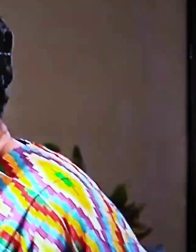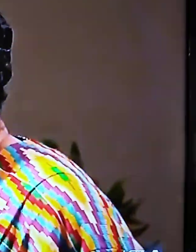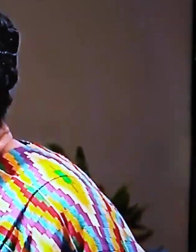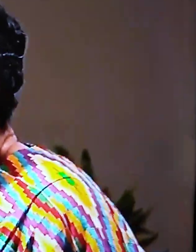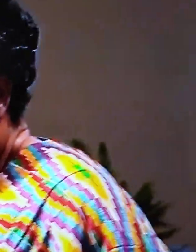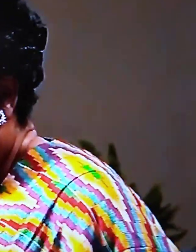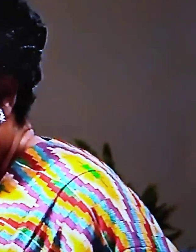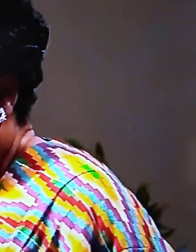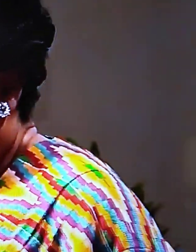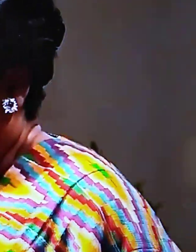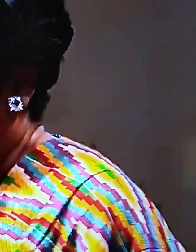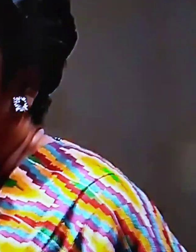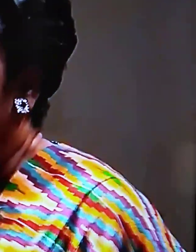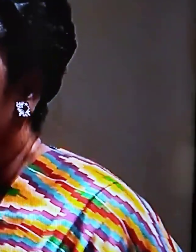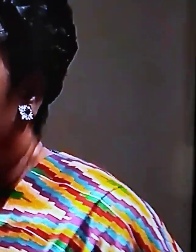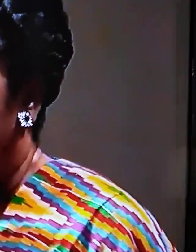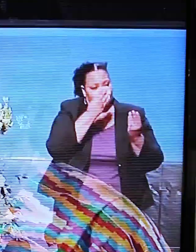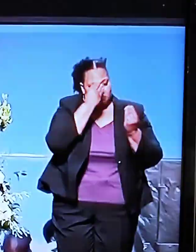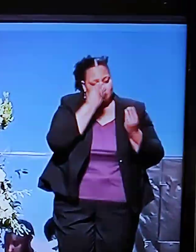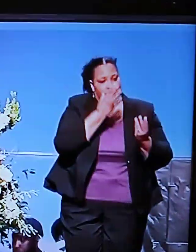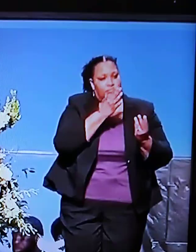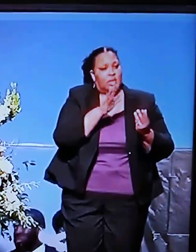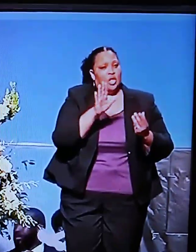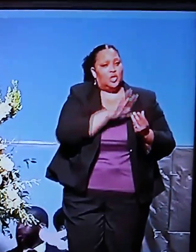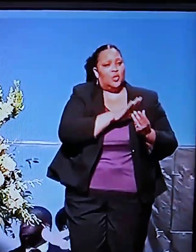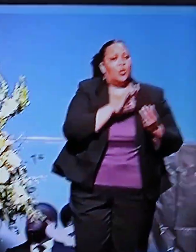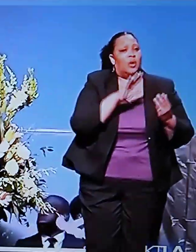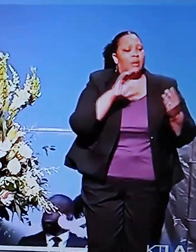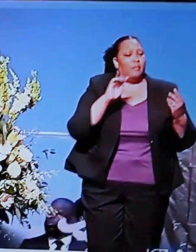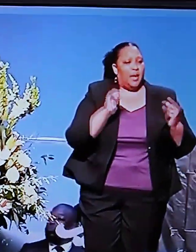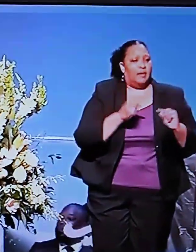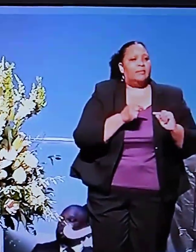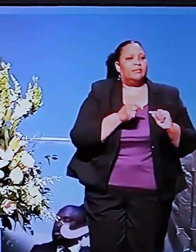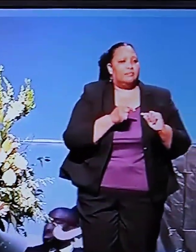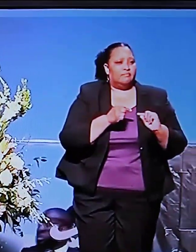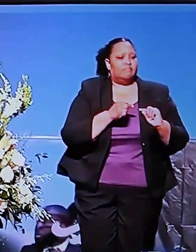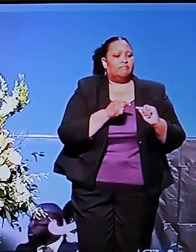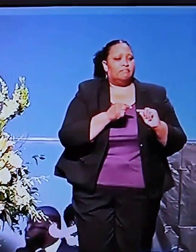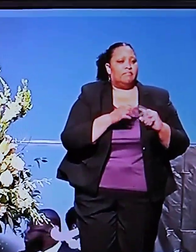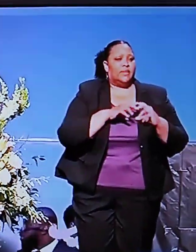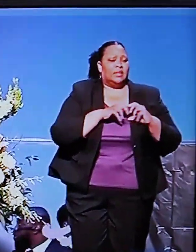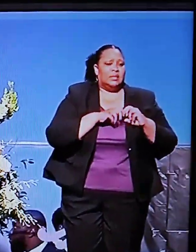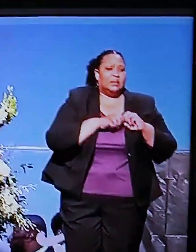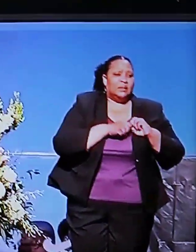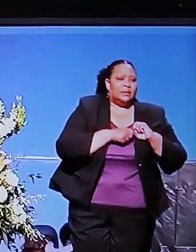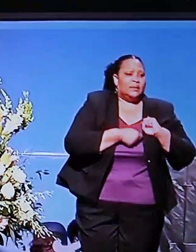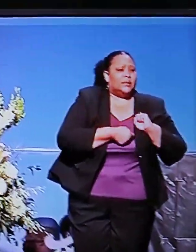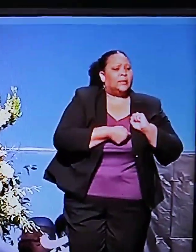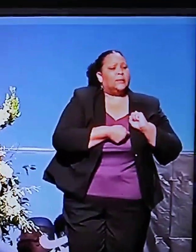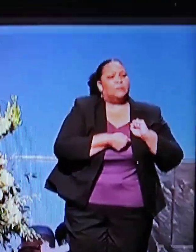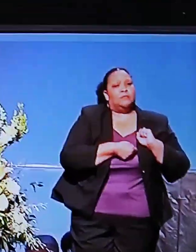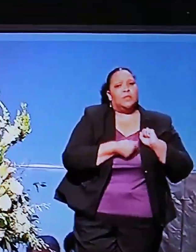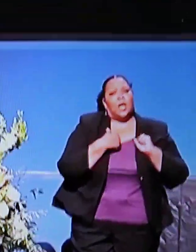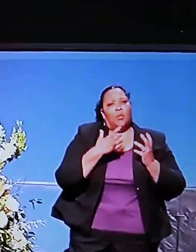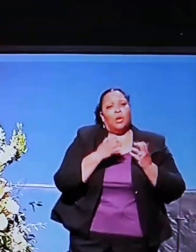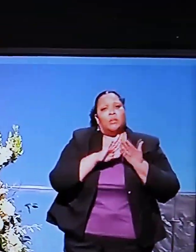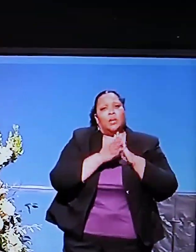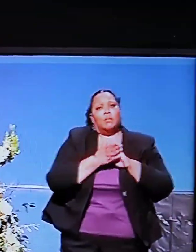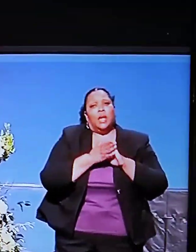acknowledge your pain. Let me come as a humble servant